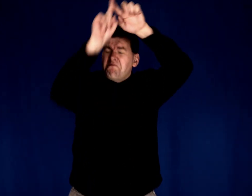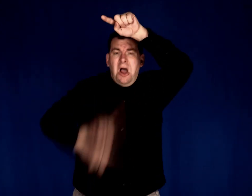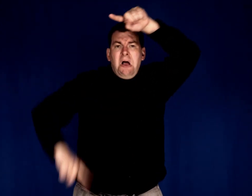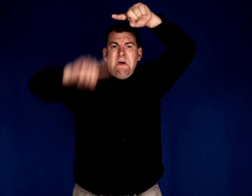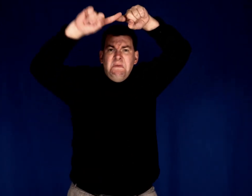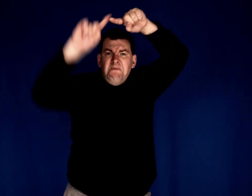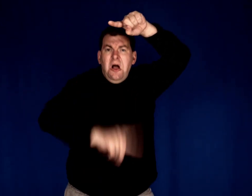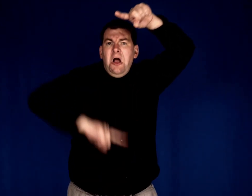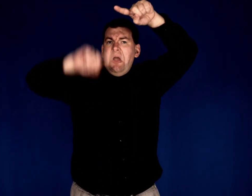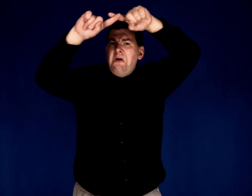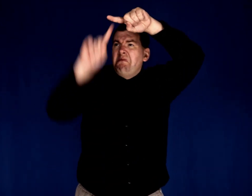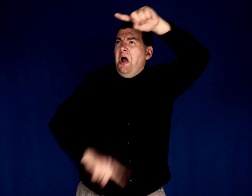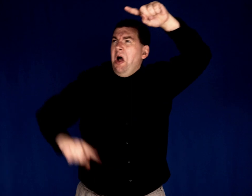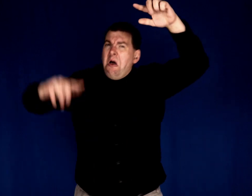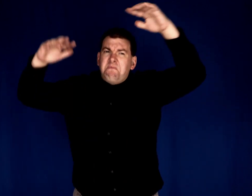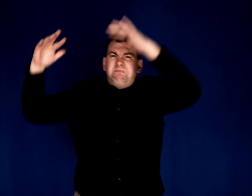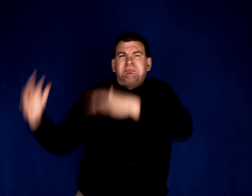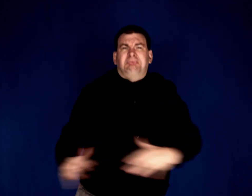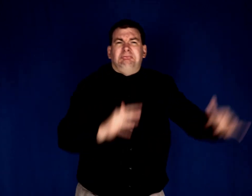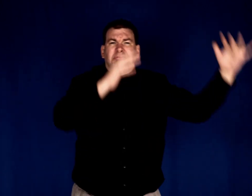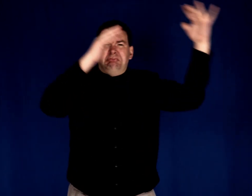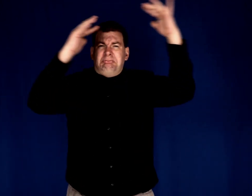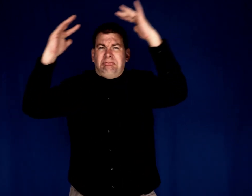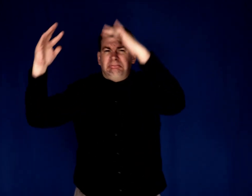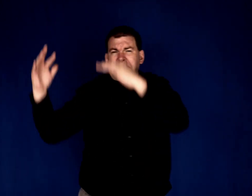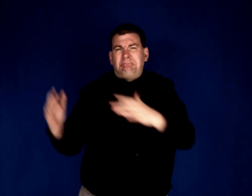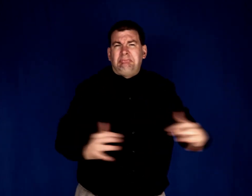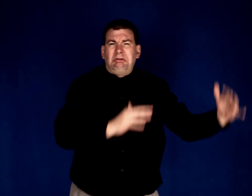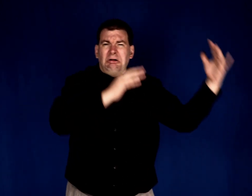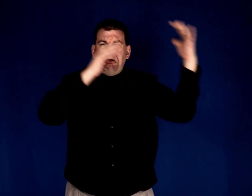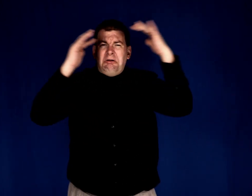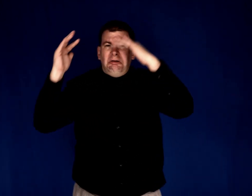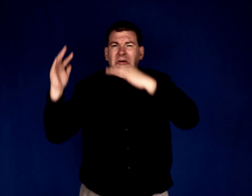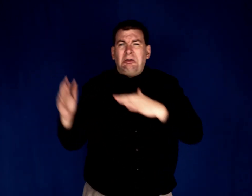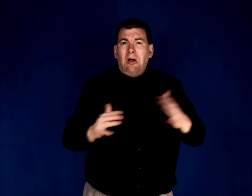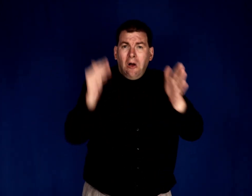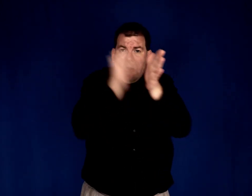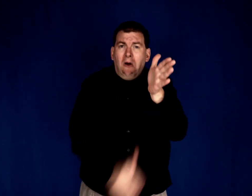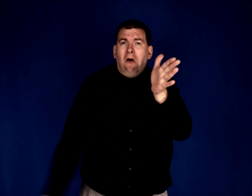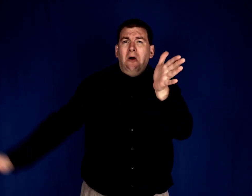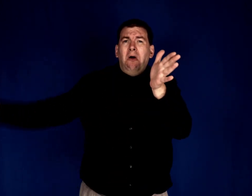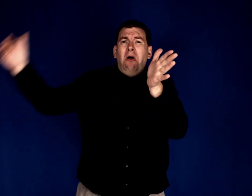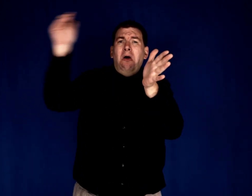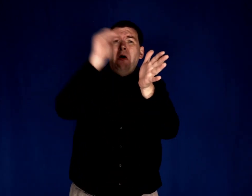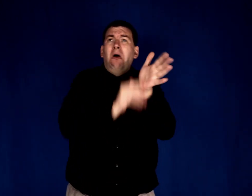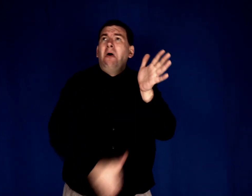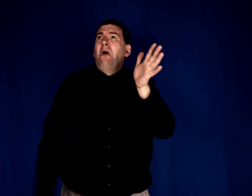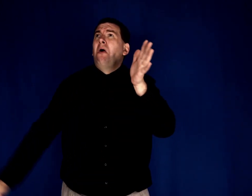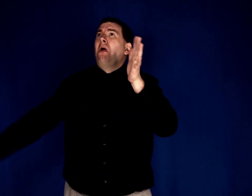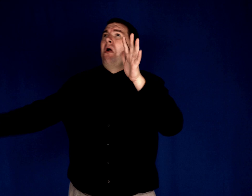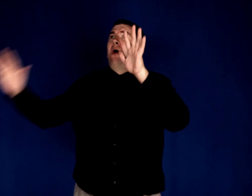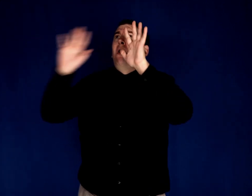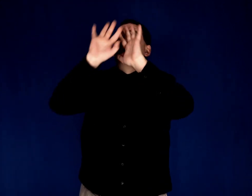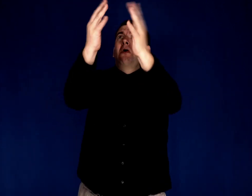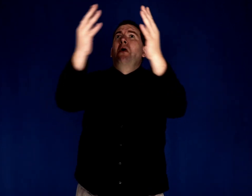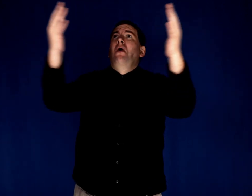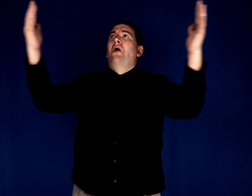pounds. The wheels of war are going round, and all the